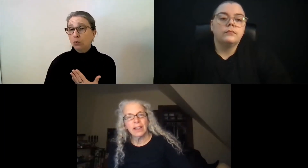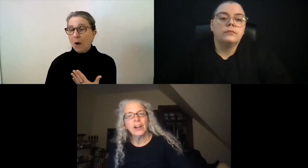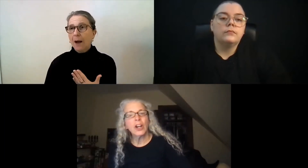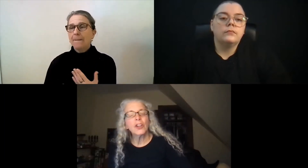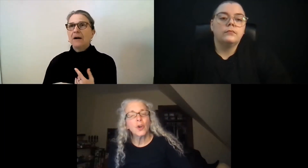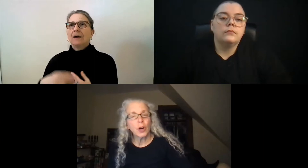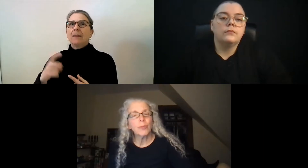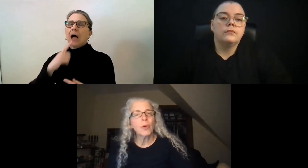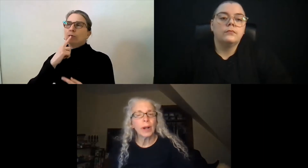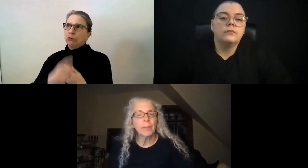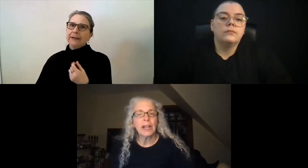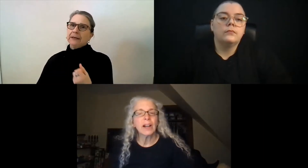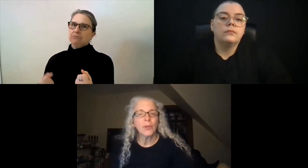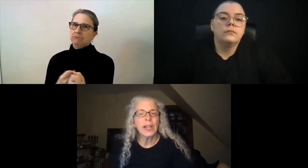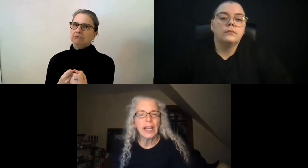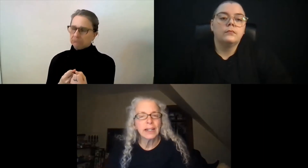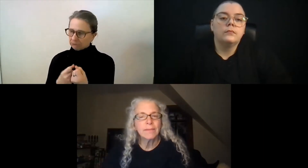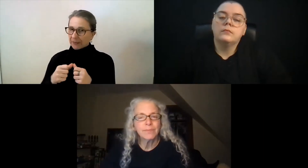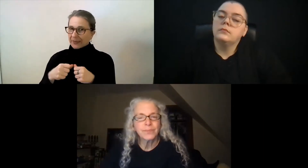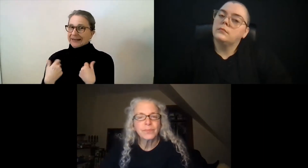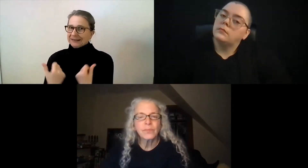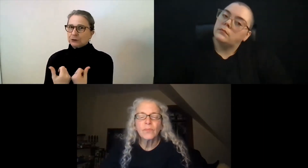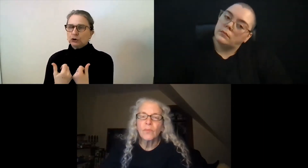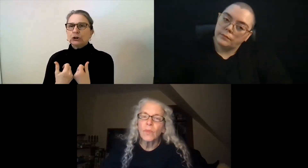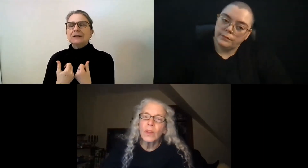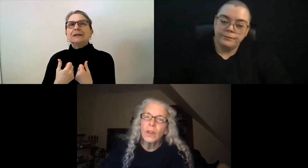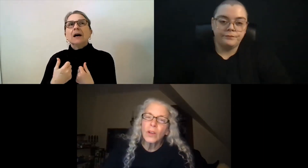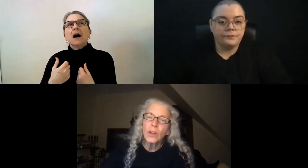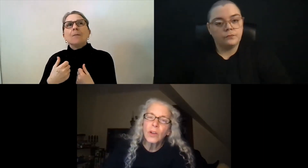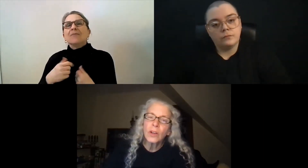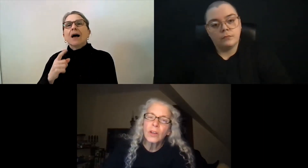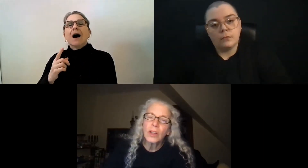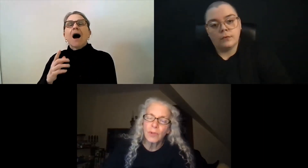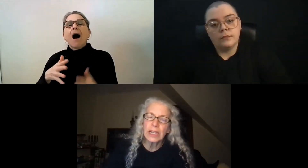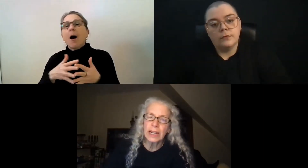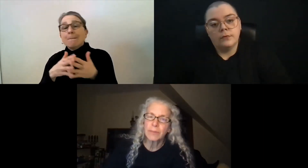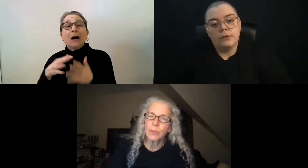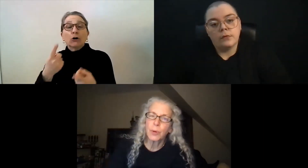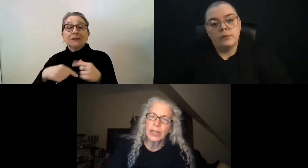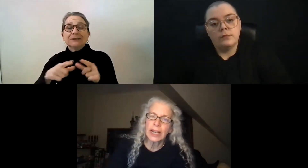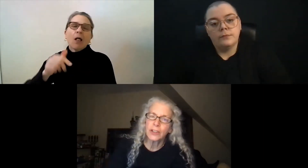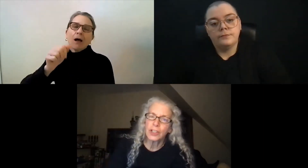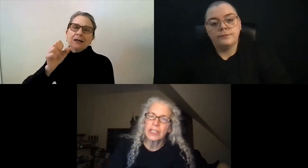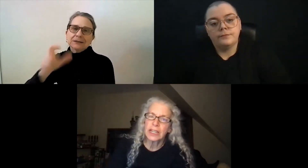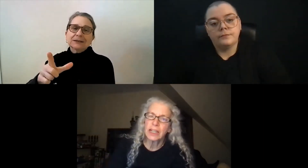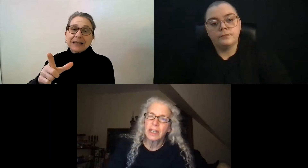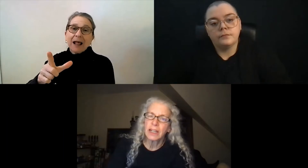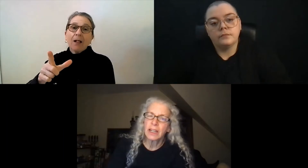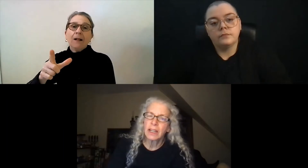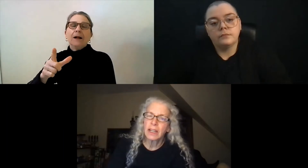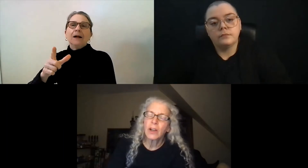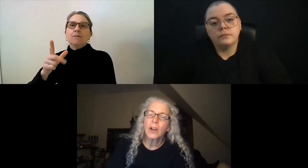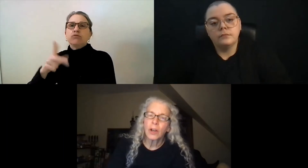Then another core program that got created that really helped support the agency.